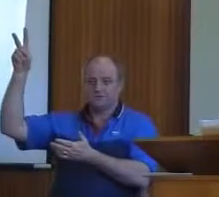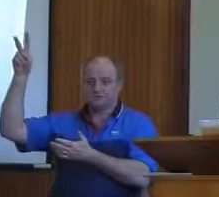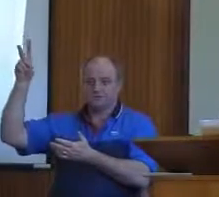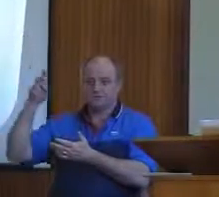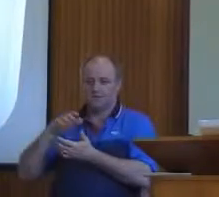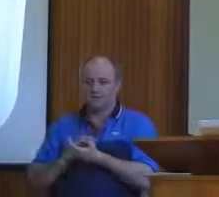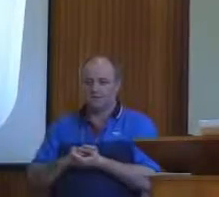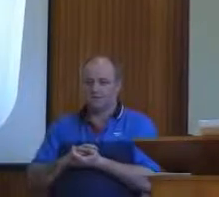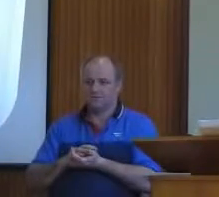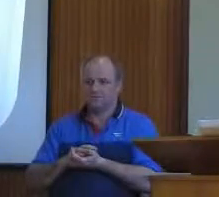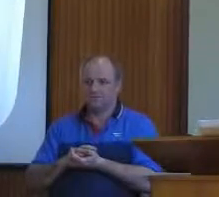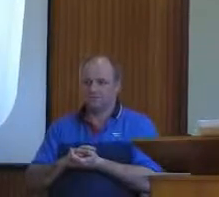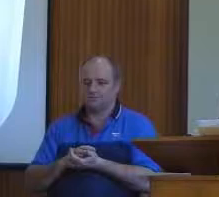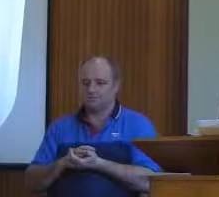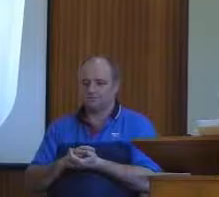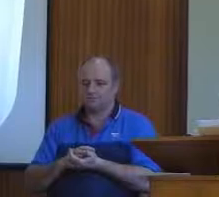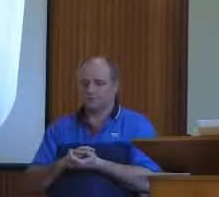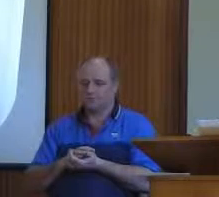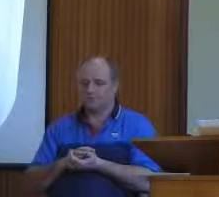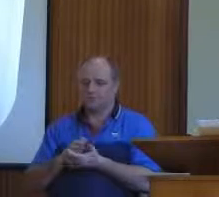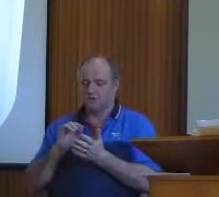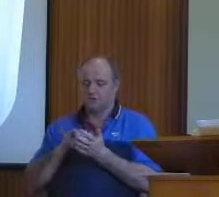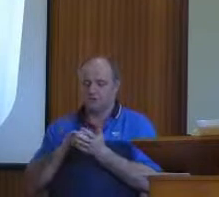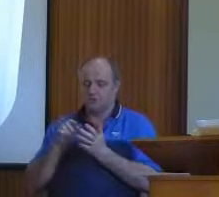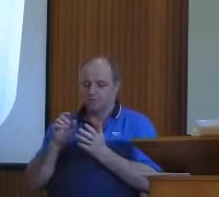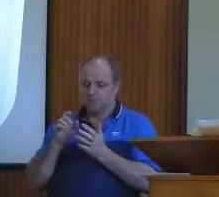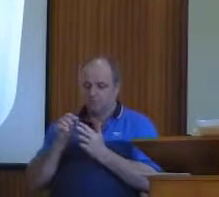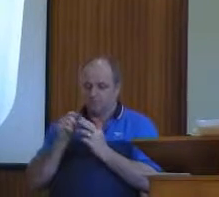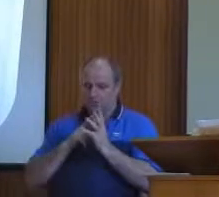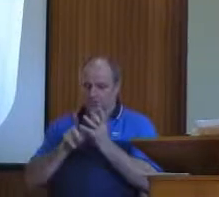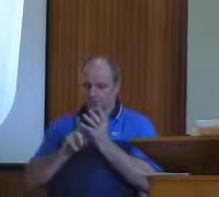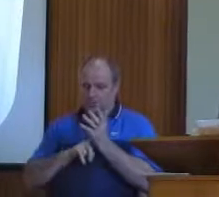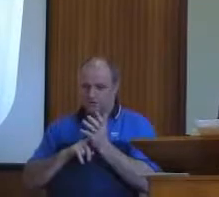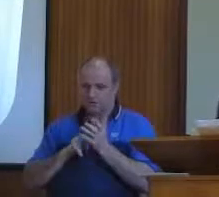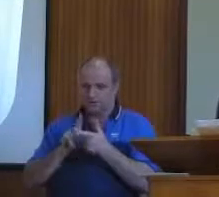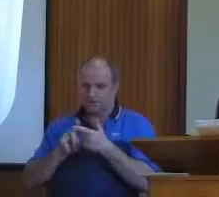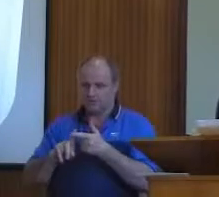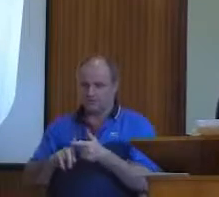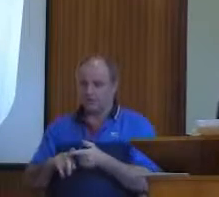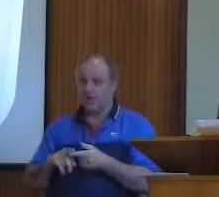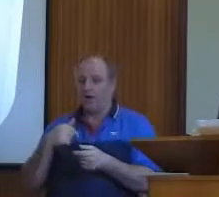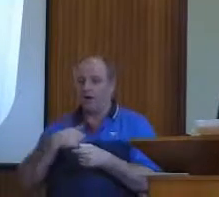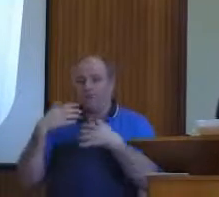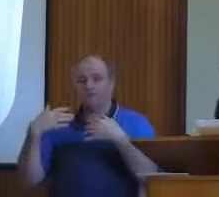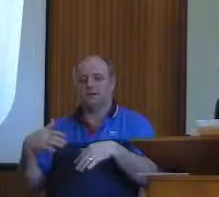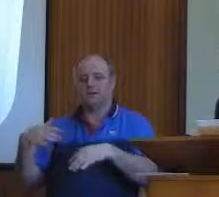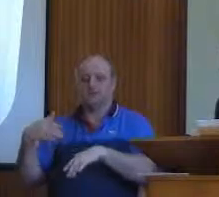For which I suffer trouble. Oh my, the Christian way. As an evil doer, even under bombs.